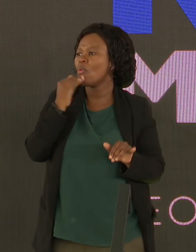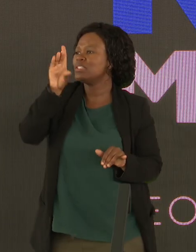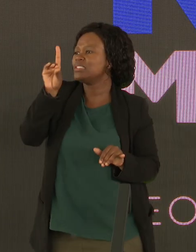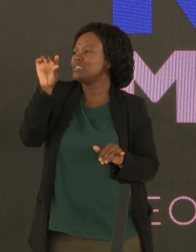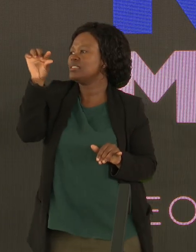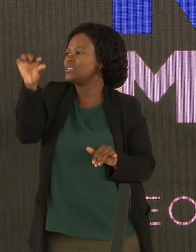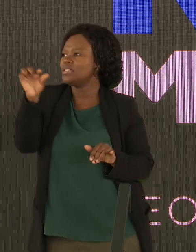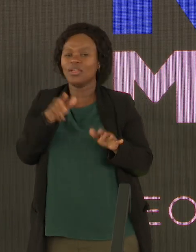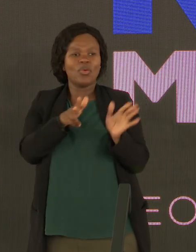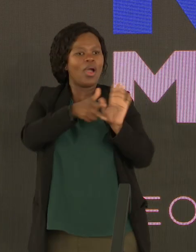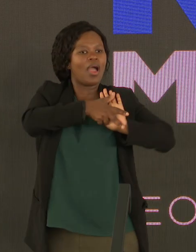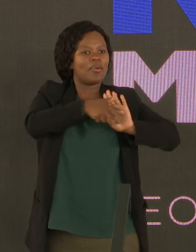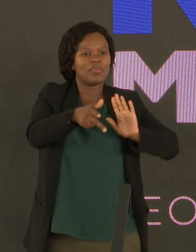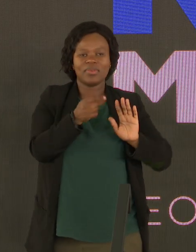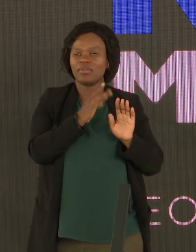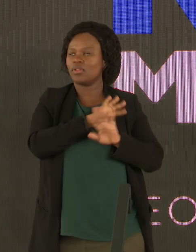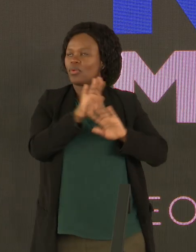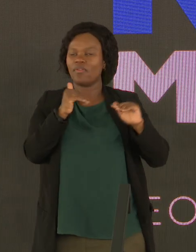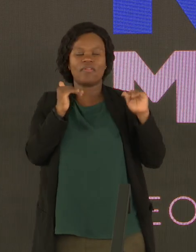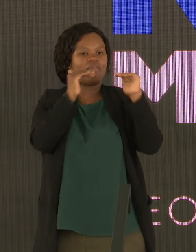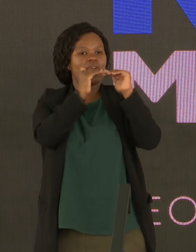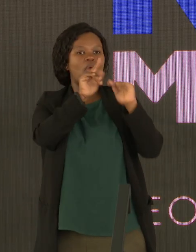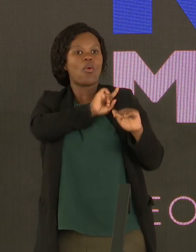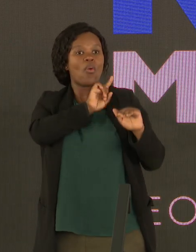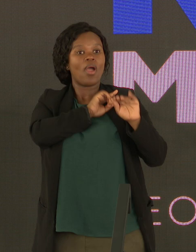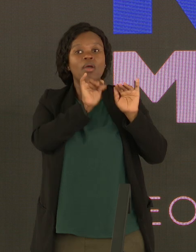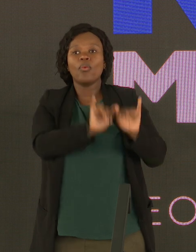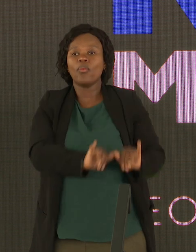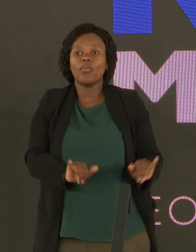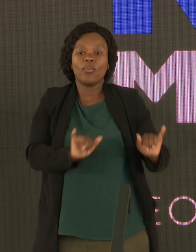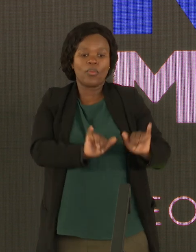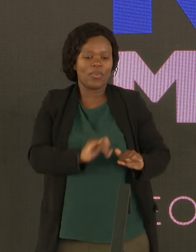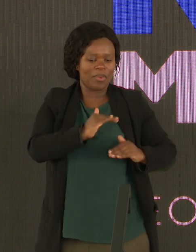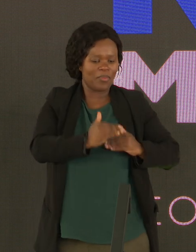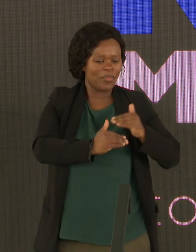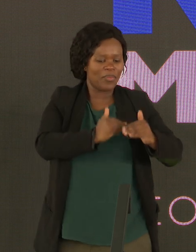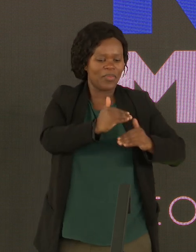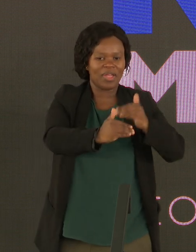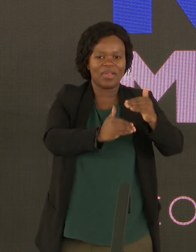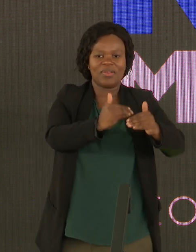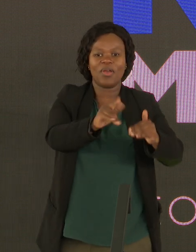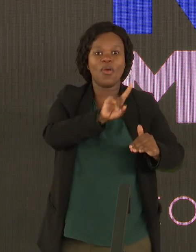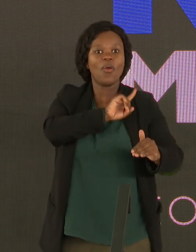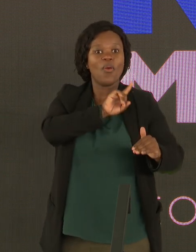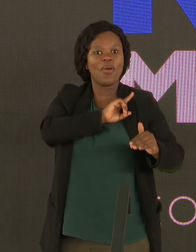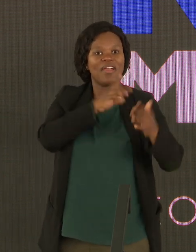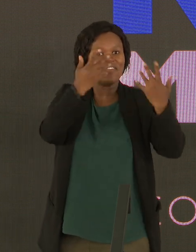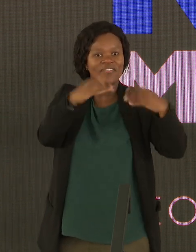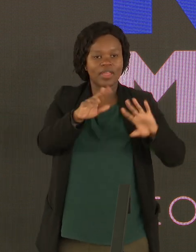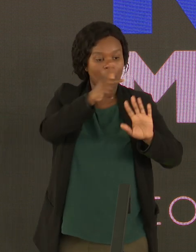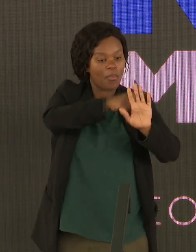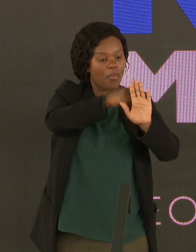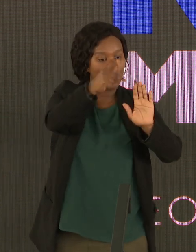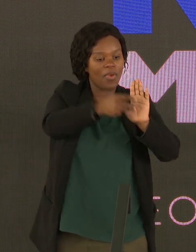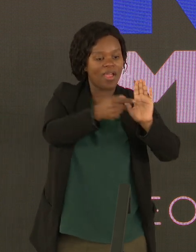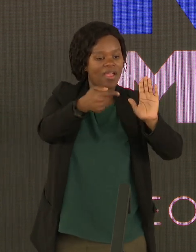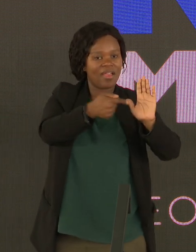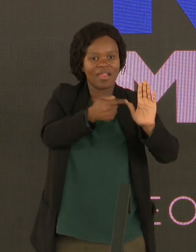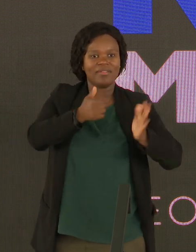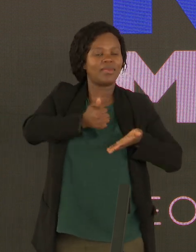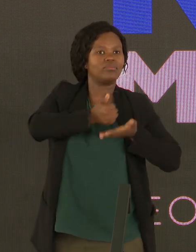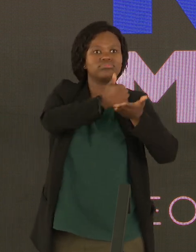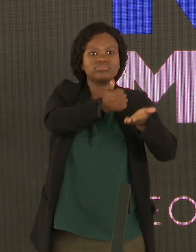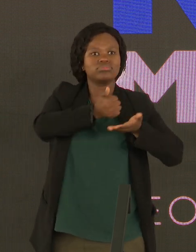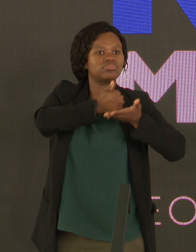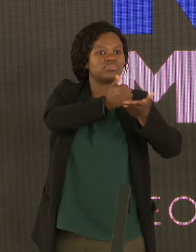And that is unreasonable because also while you're waiting in that process, you've already invested millions into that project that you don't even know will be approved.